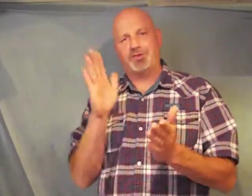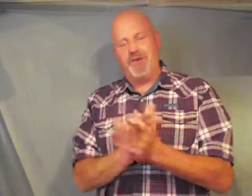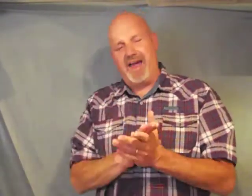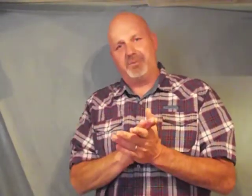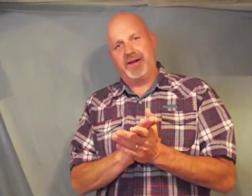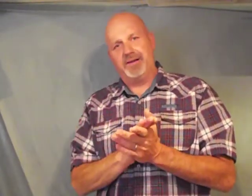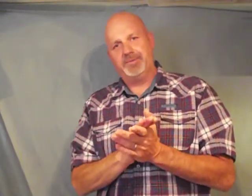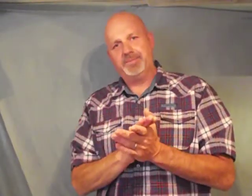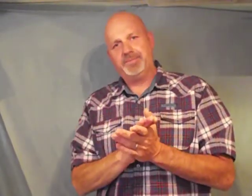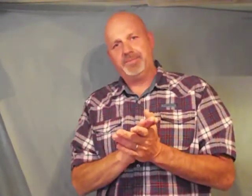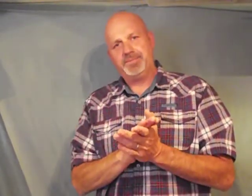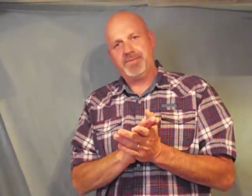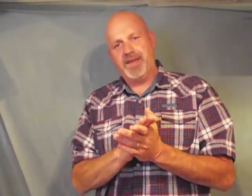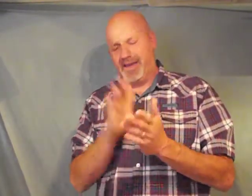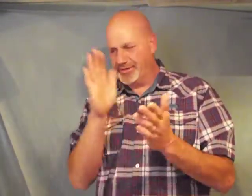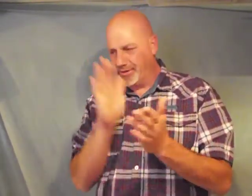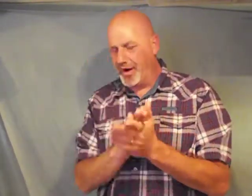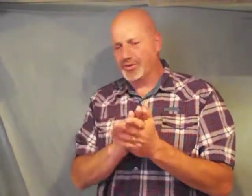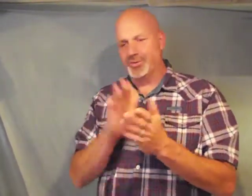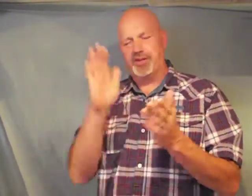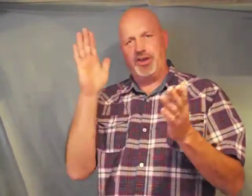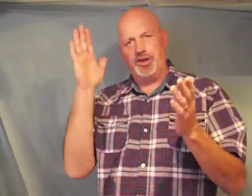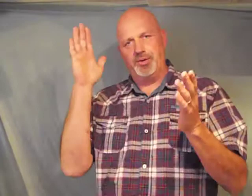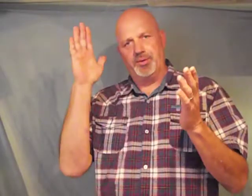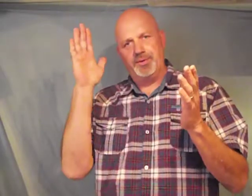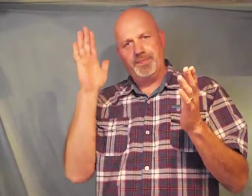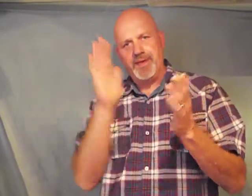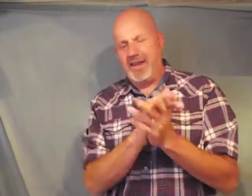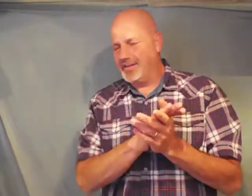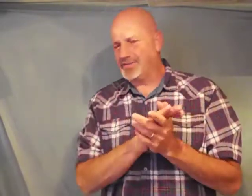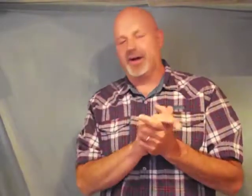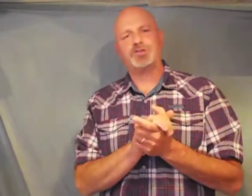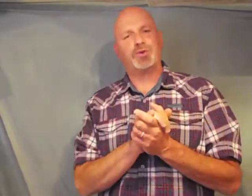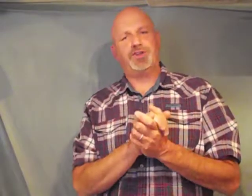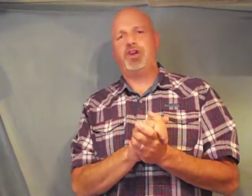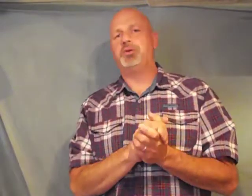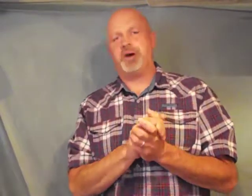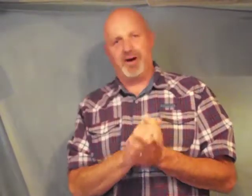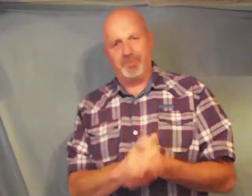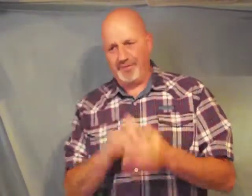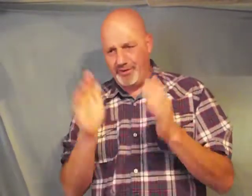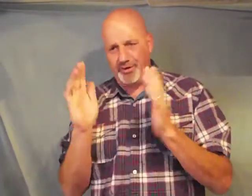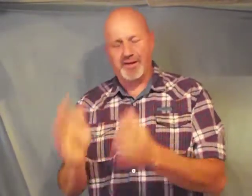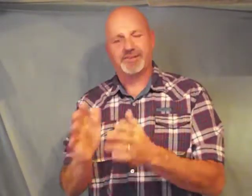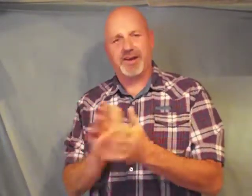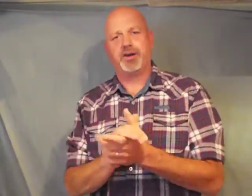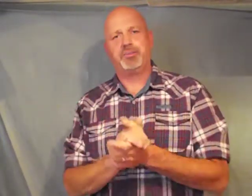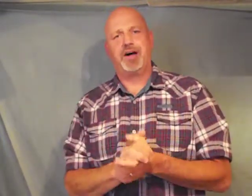family it starts with you it starts with you mom if you're a single mother